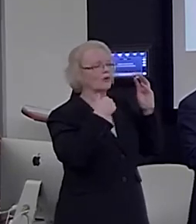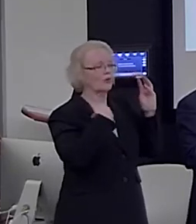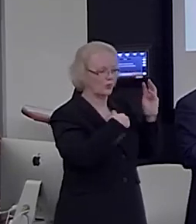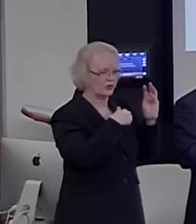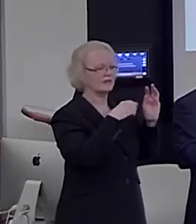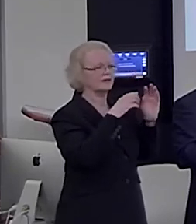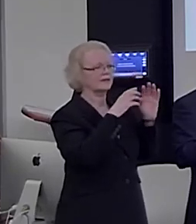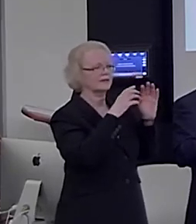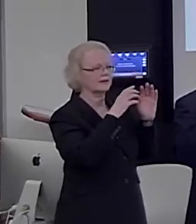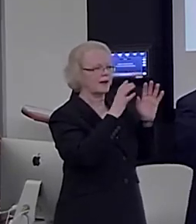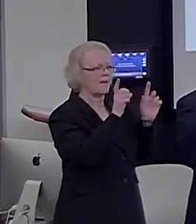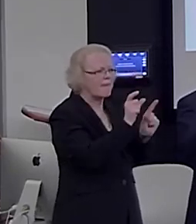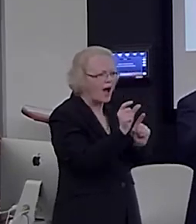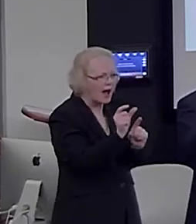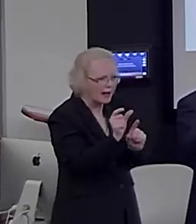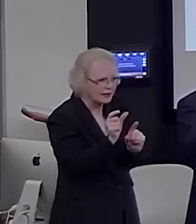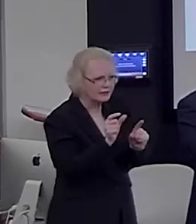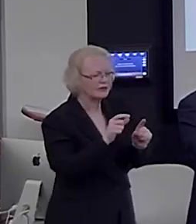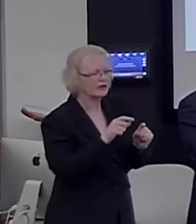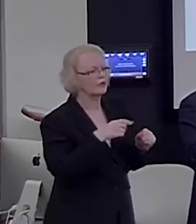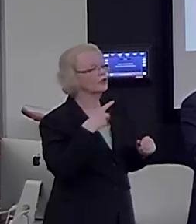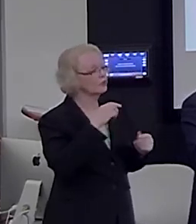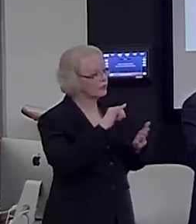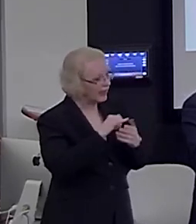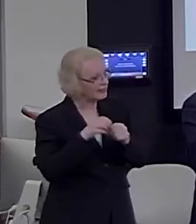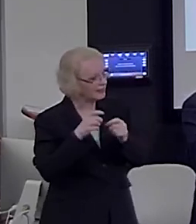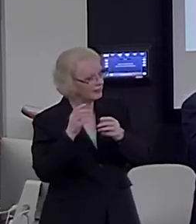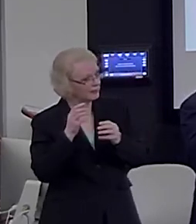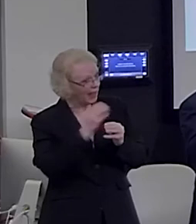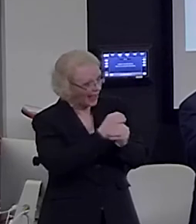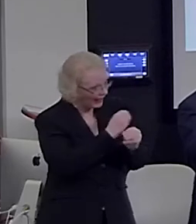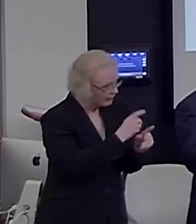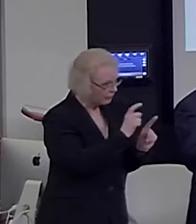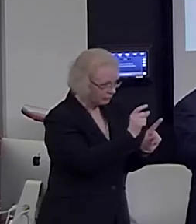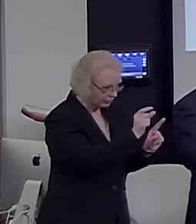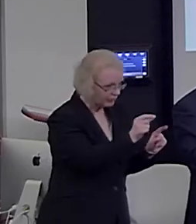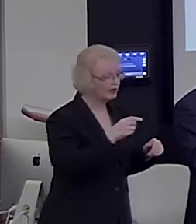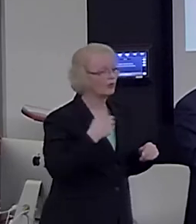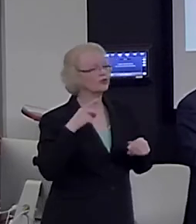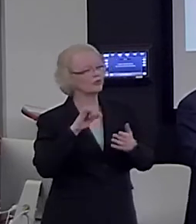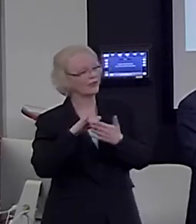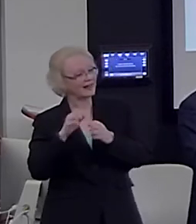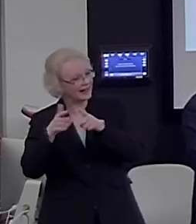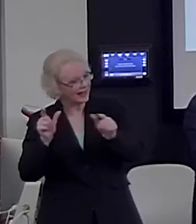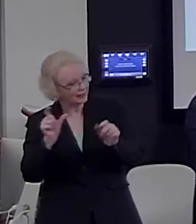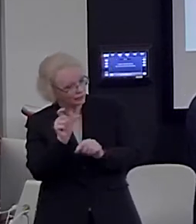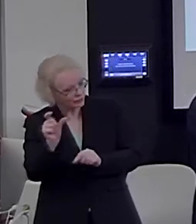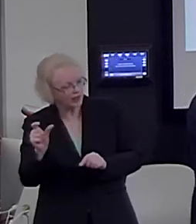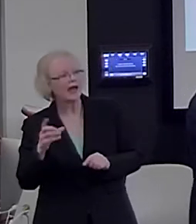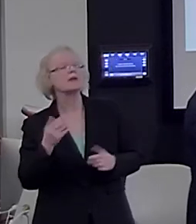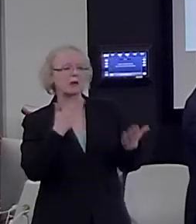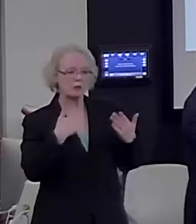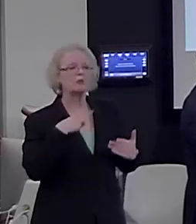in many domains. We do that in math, we do that in language, we probably do that in music, and in other domains as well.